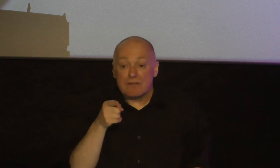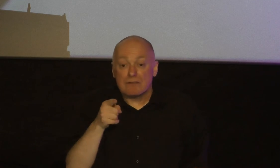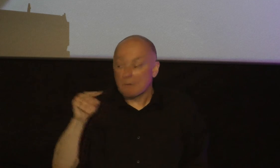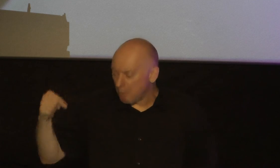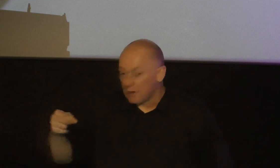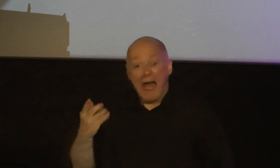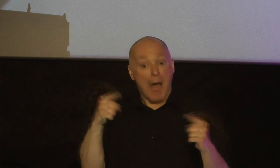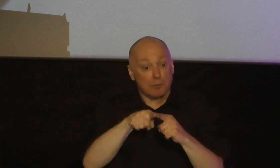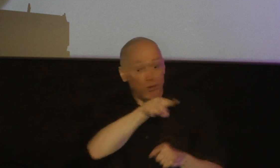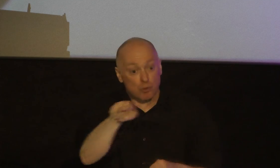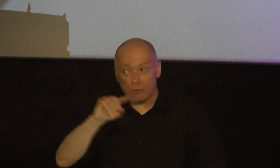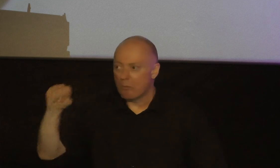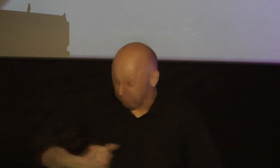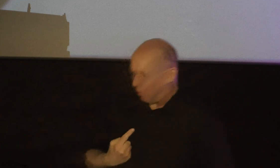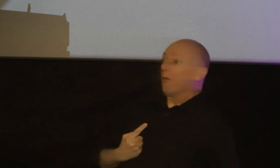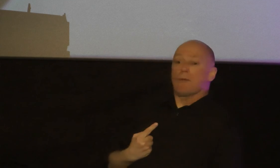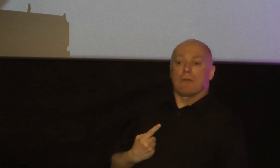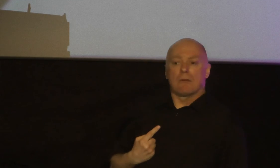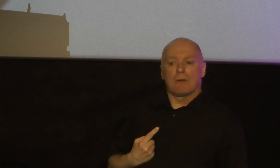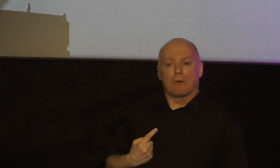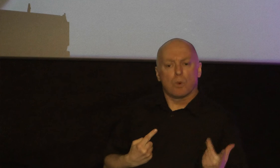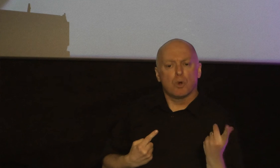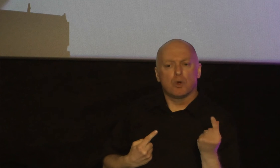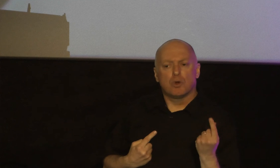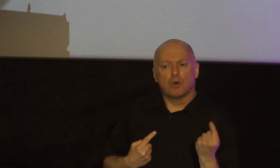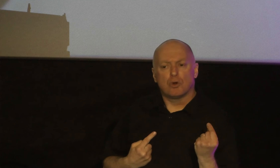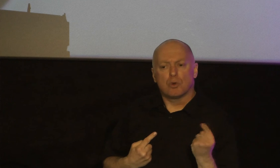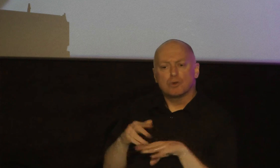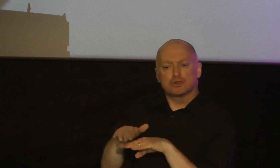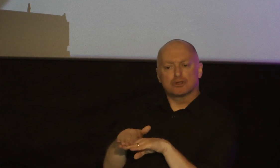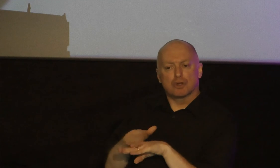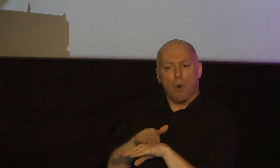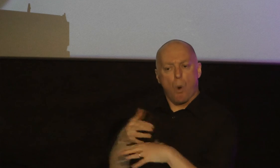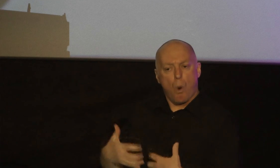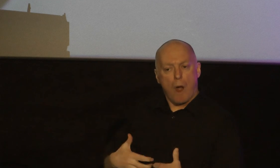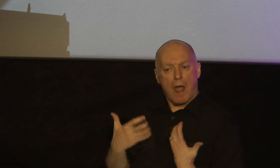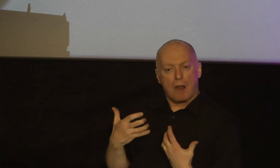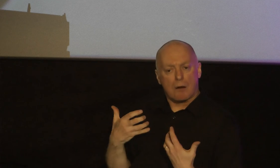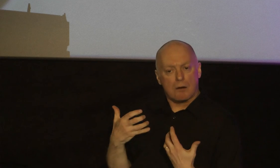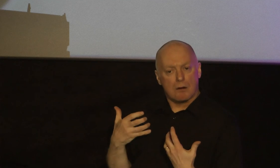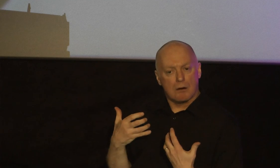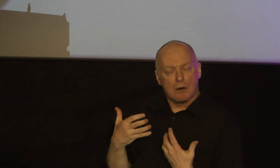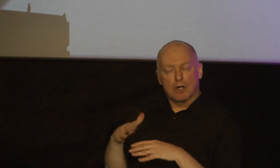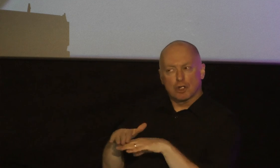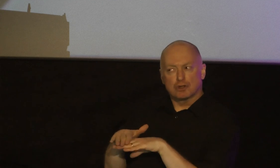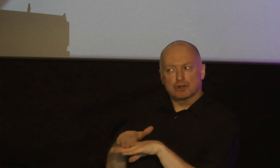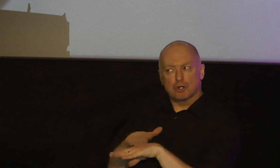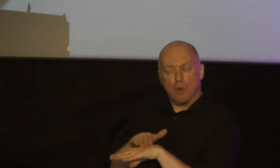slow to anger slow to anger